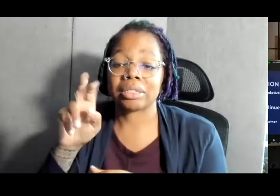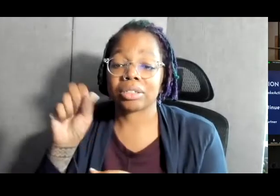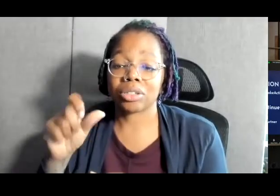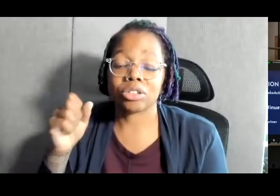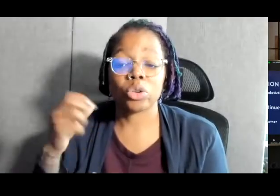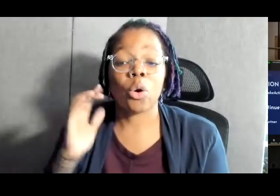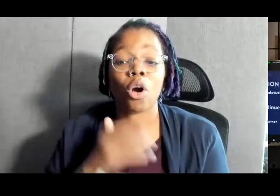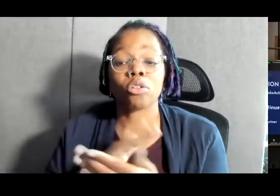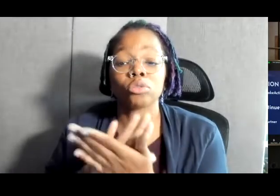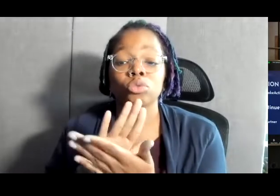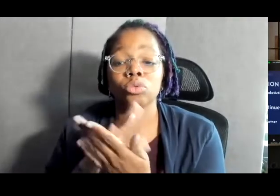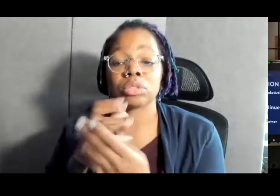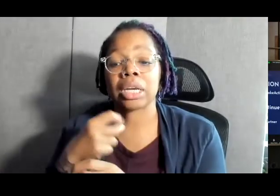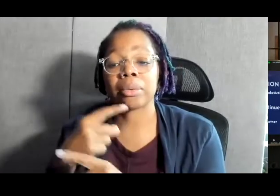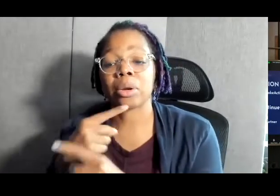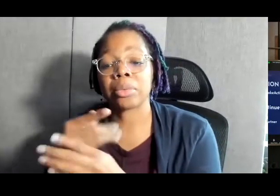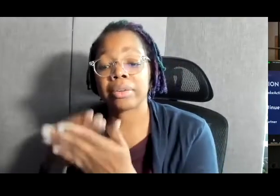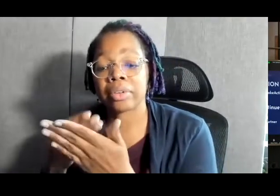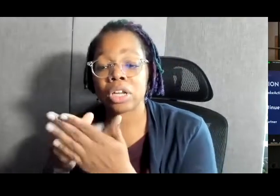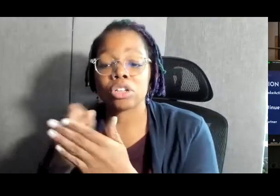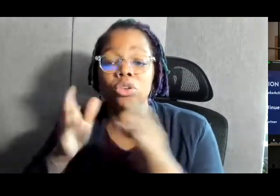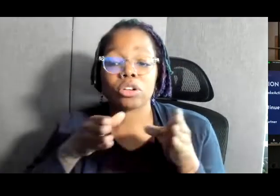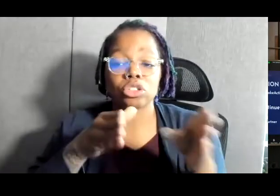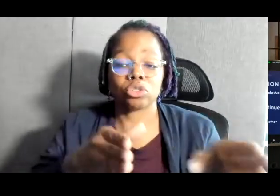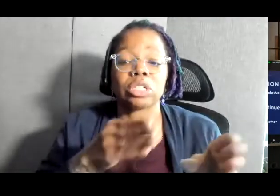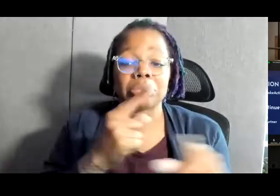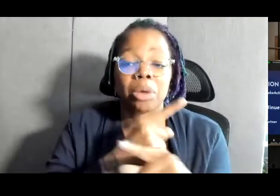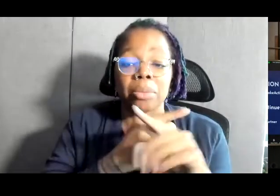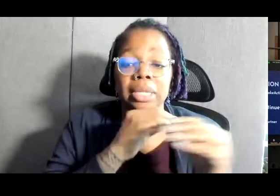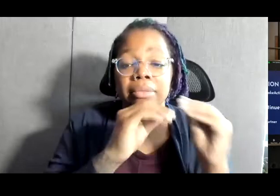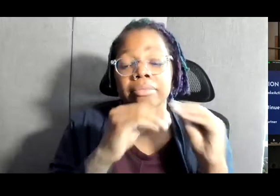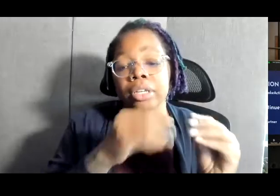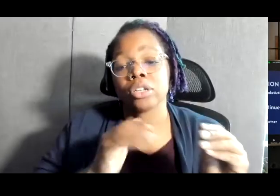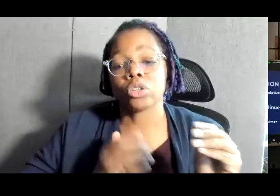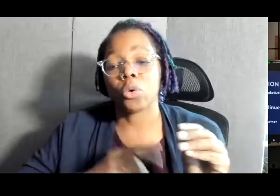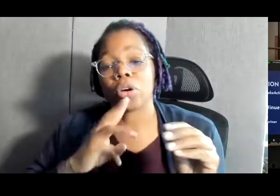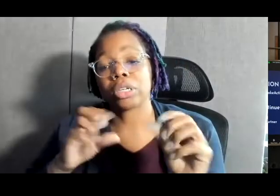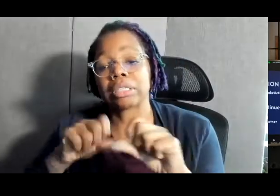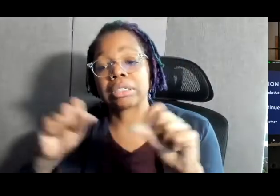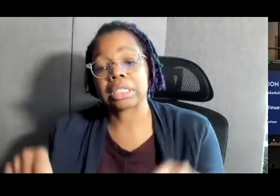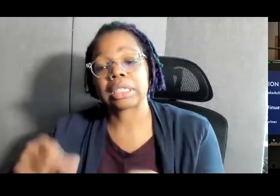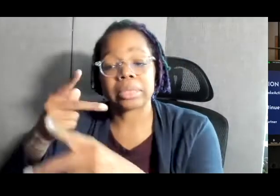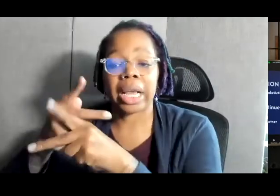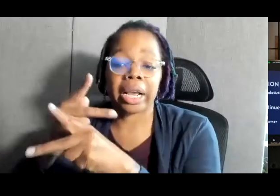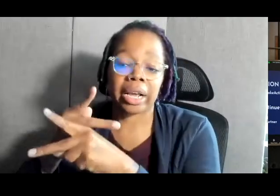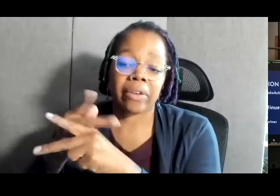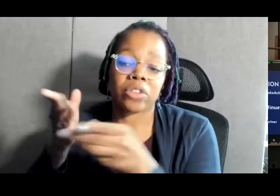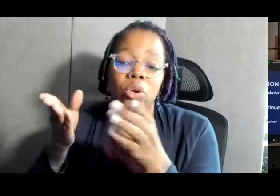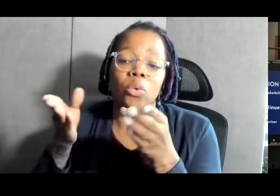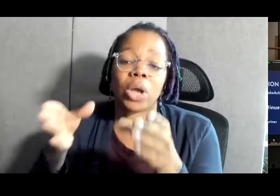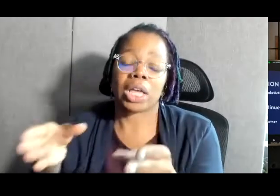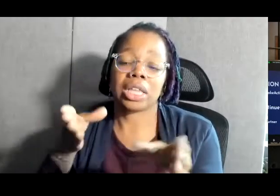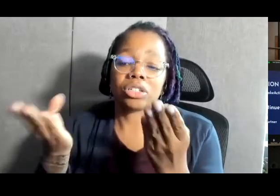funded, so our streets can be properly maintained, so our water system can be taken care of in a way that serves all